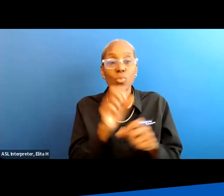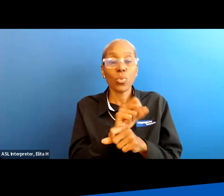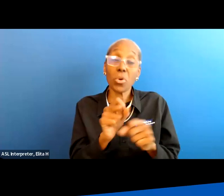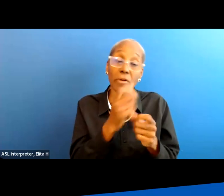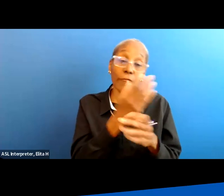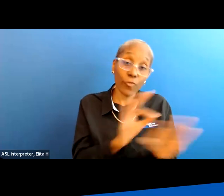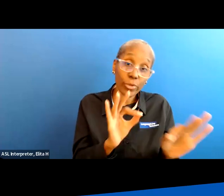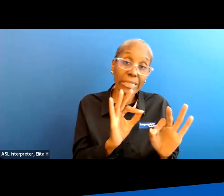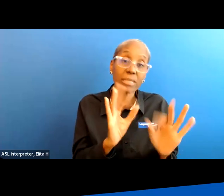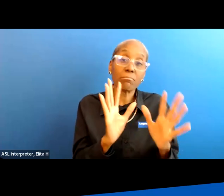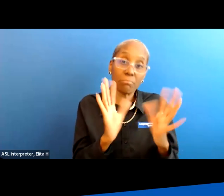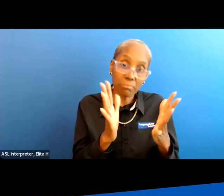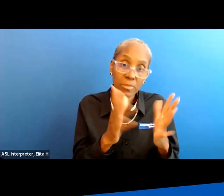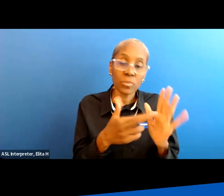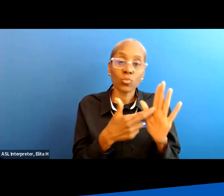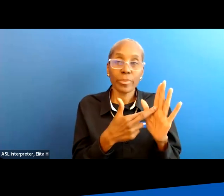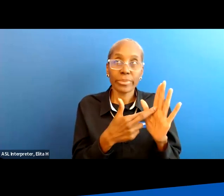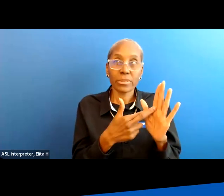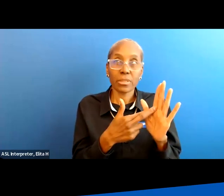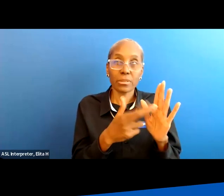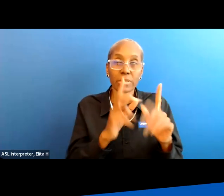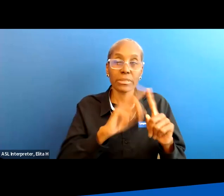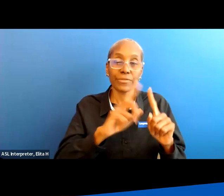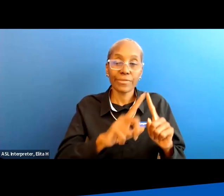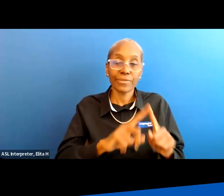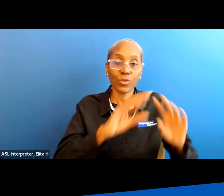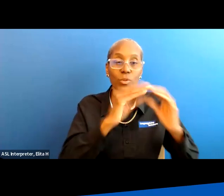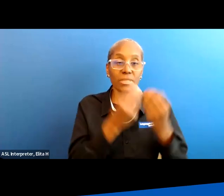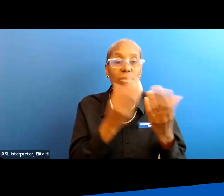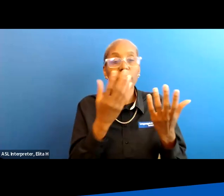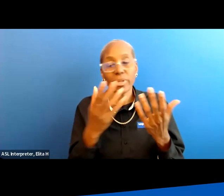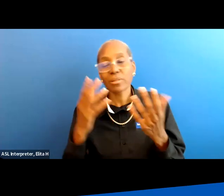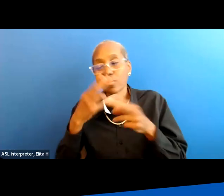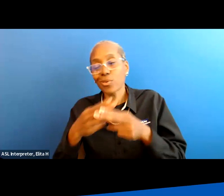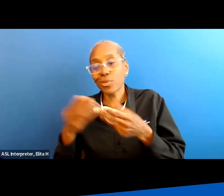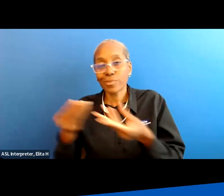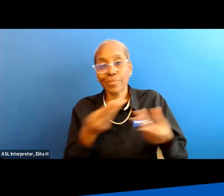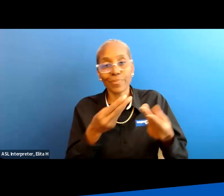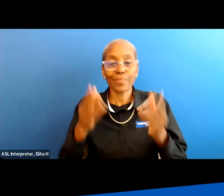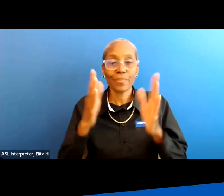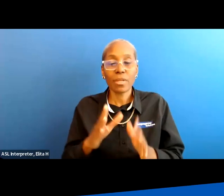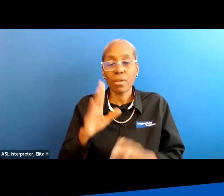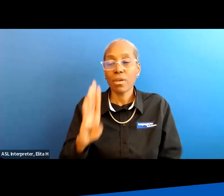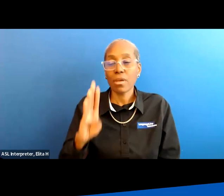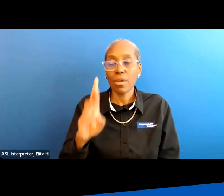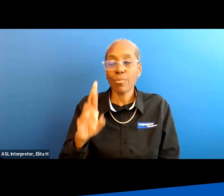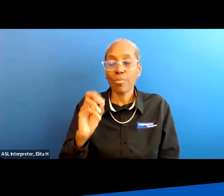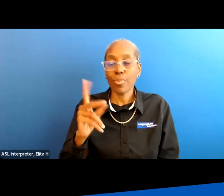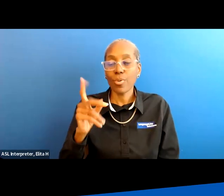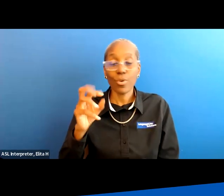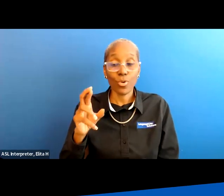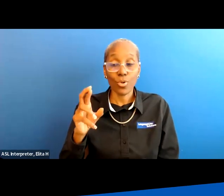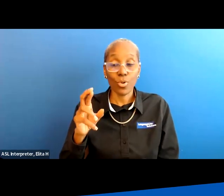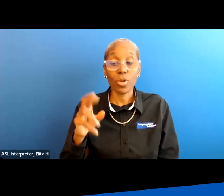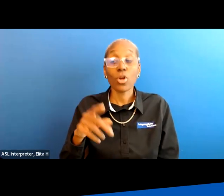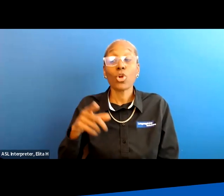free well they represent um different organizations but they're brokers and they get their payment from whoever